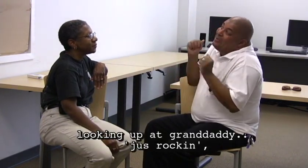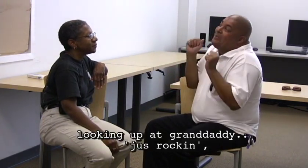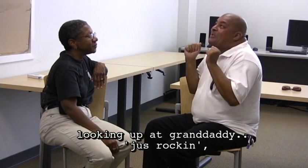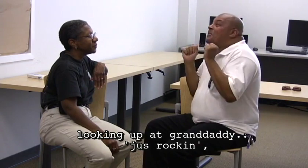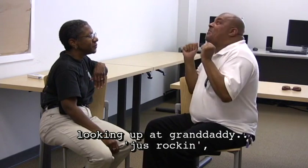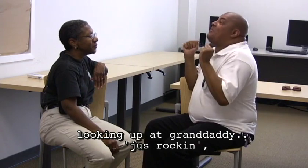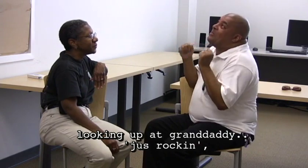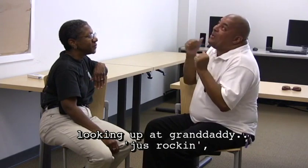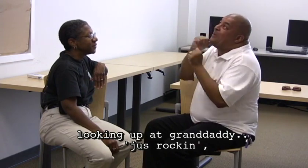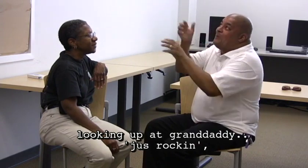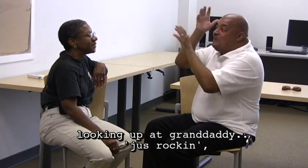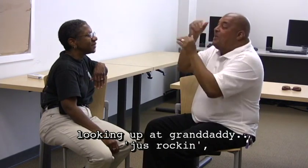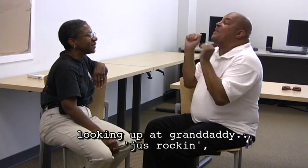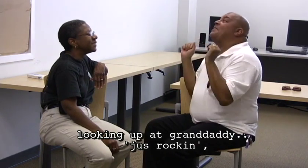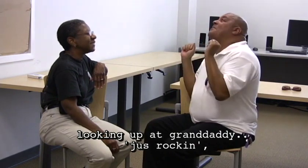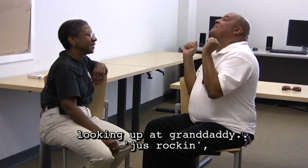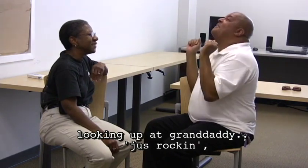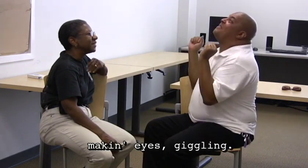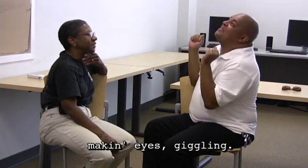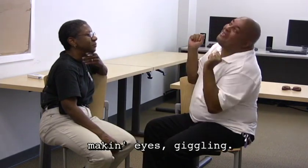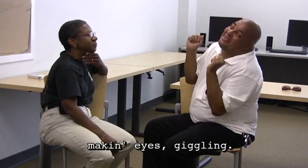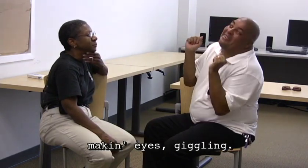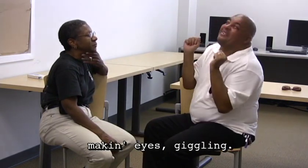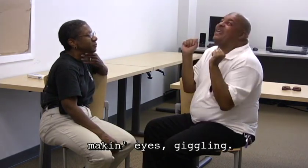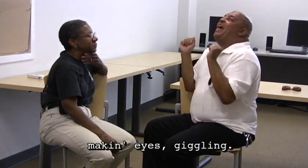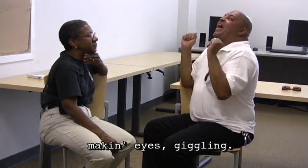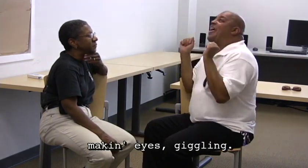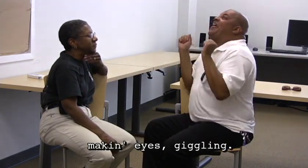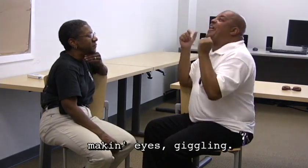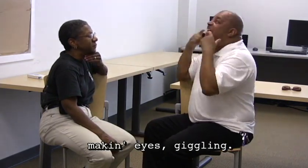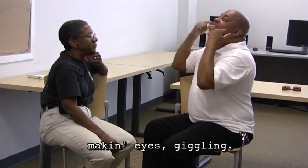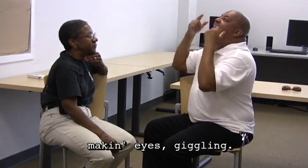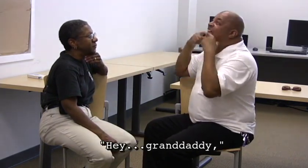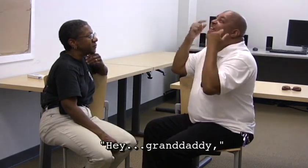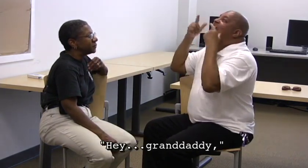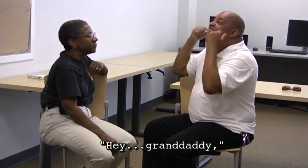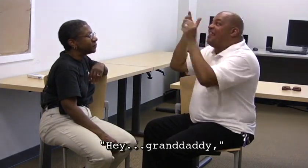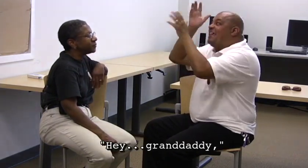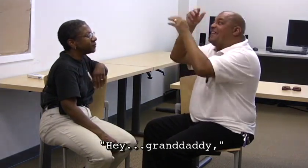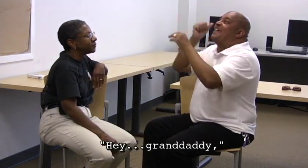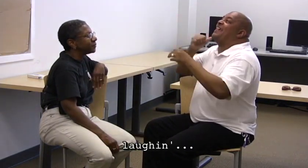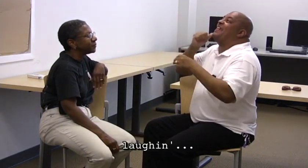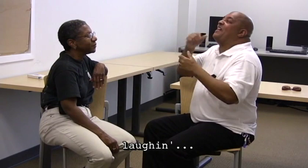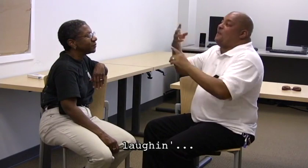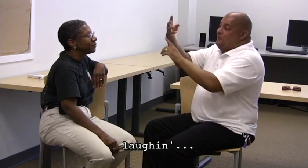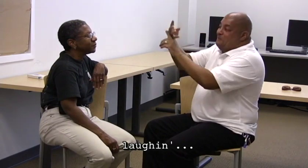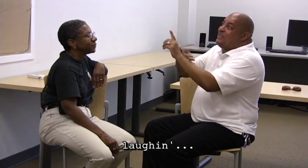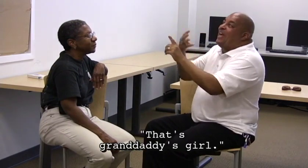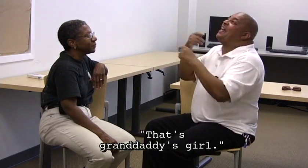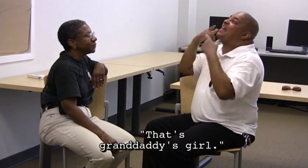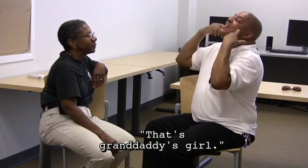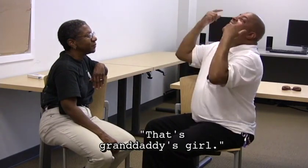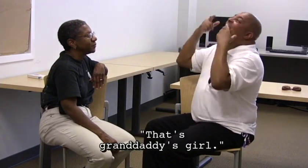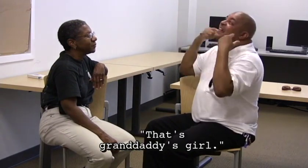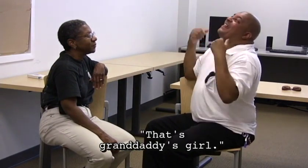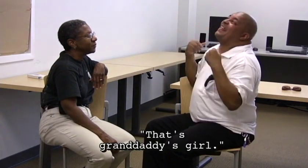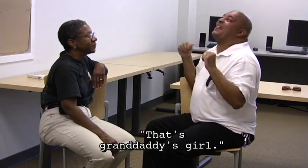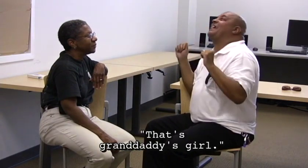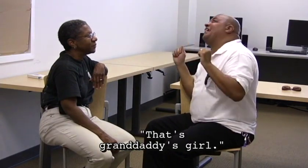laughing, looking up at granddaddy, just rocking, making eyes, giggling. Hey granddaddy, laughing. That's granddaddy's girl.